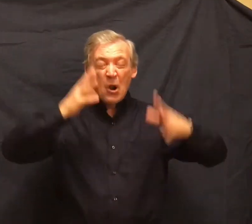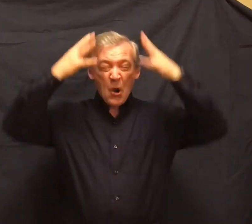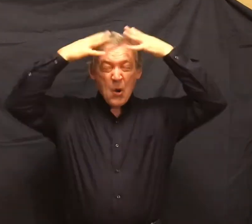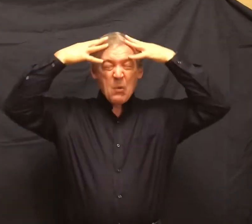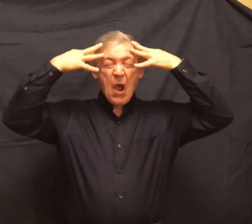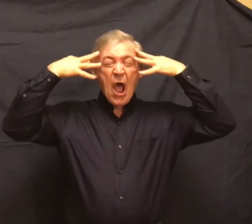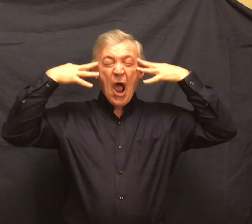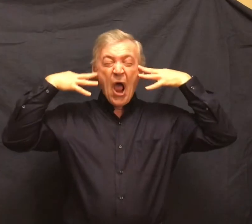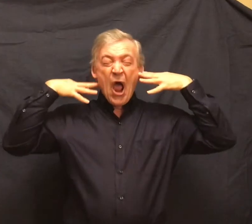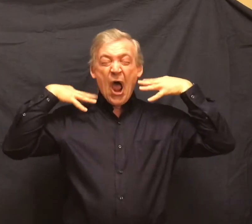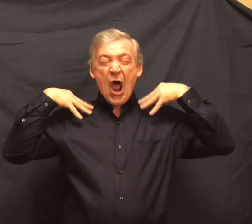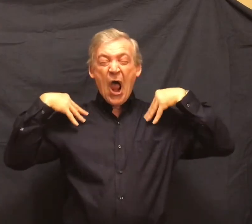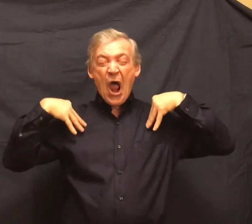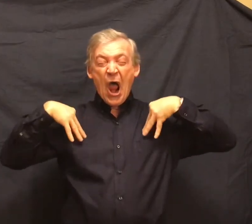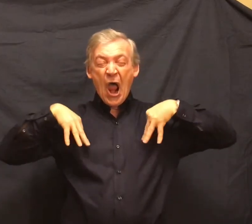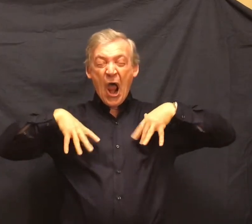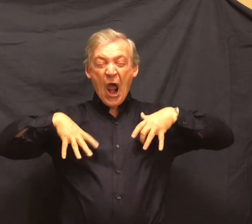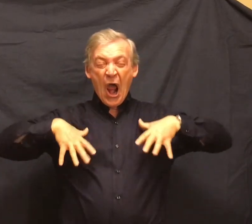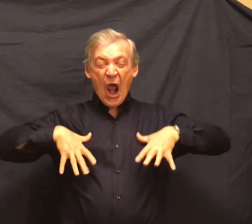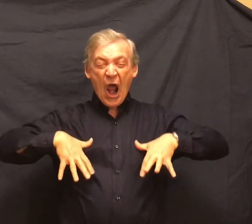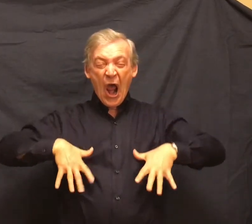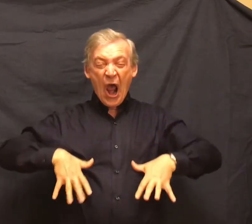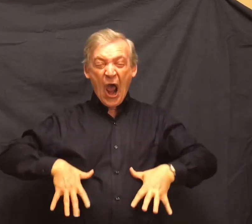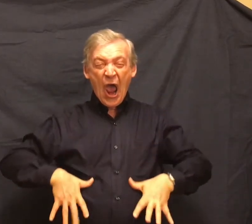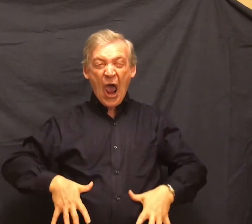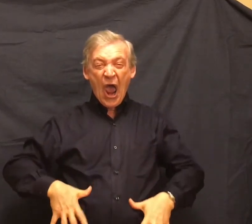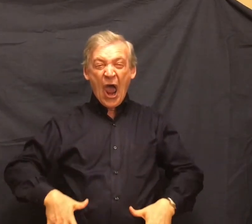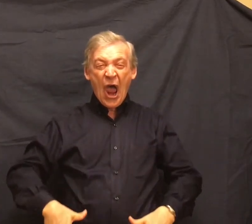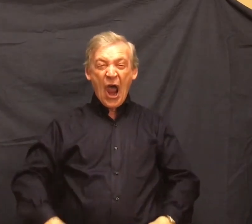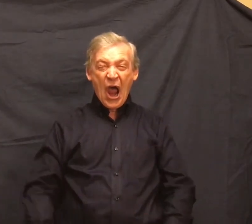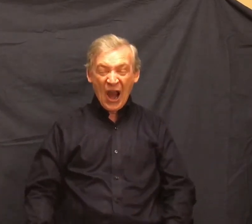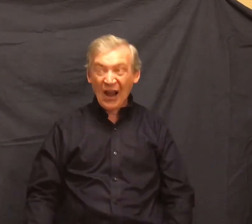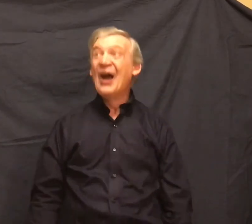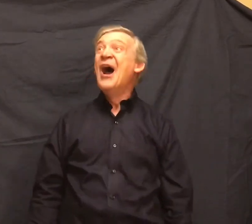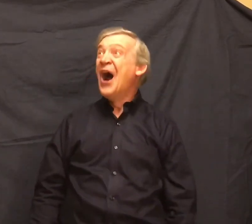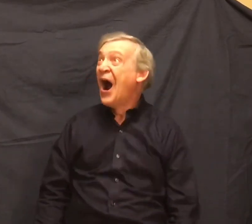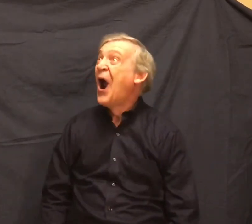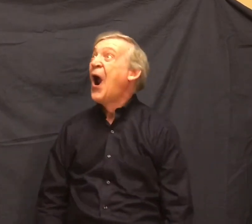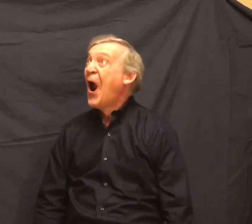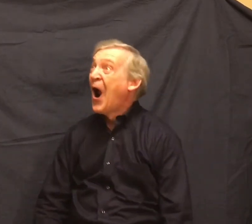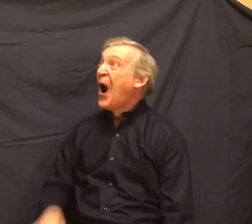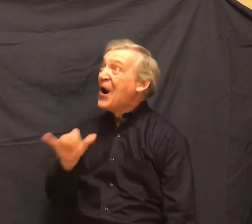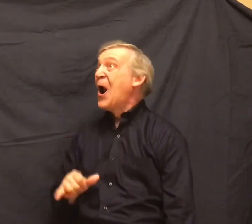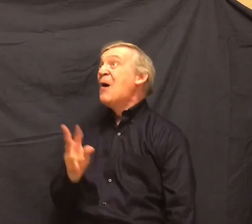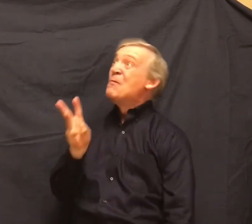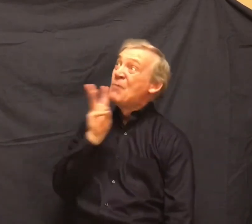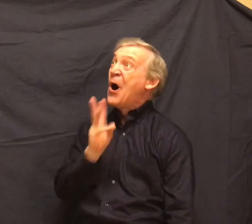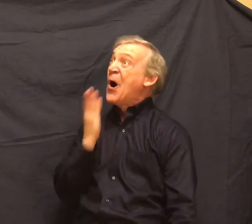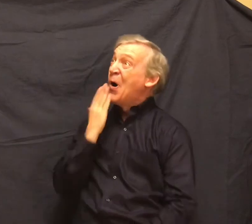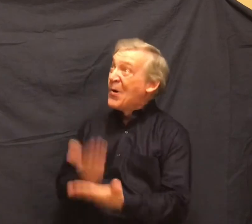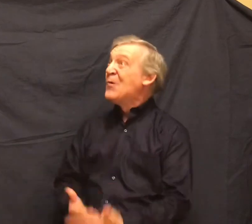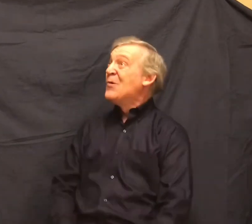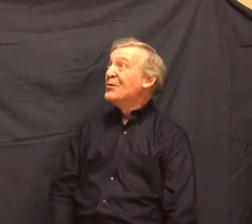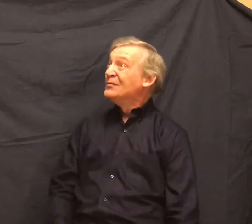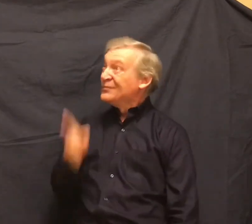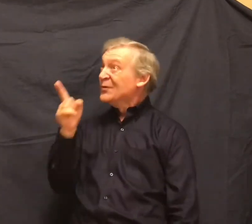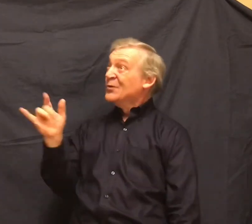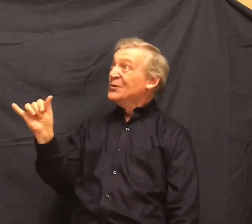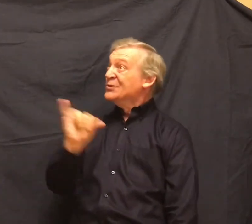and ran down his back. That's good, he said. You drink some, George. You take